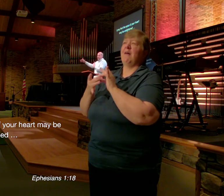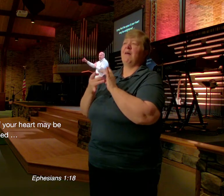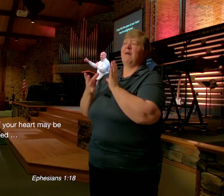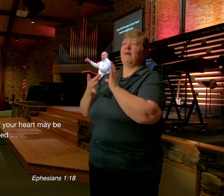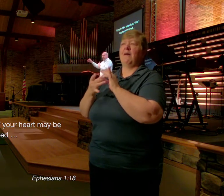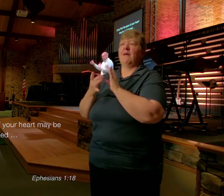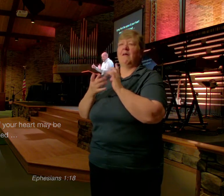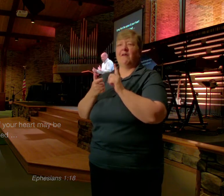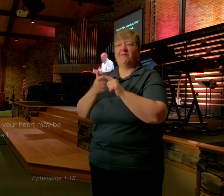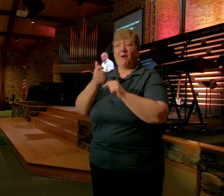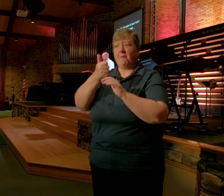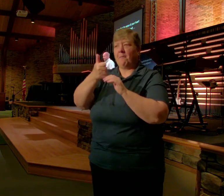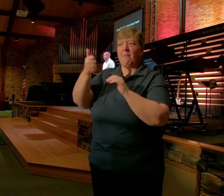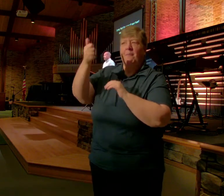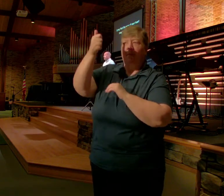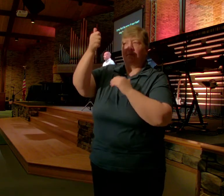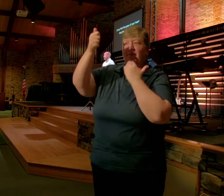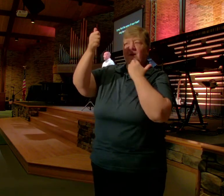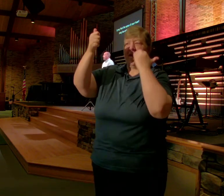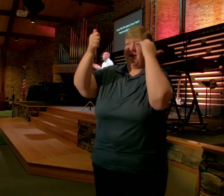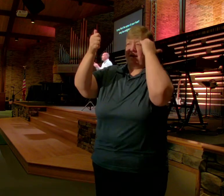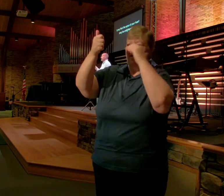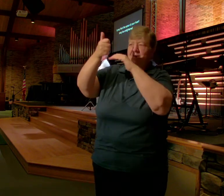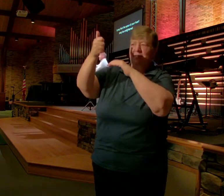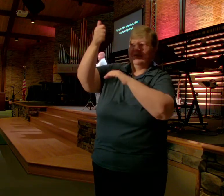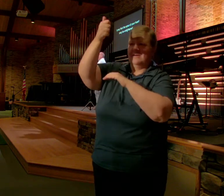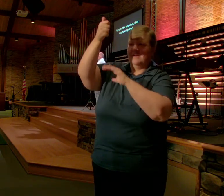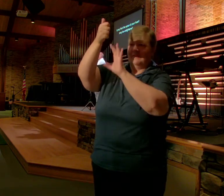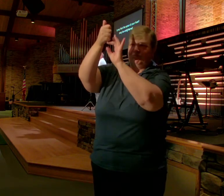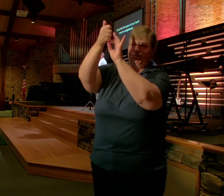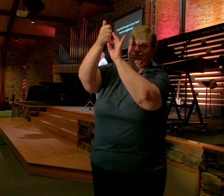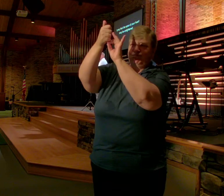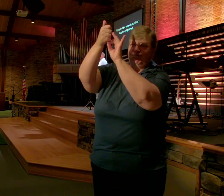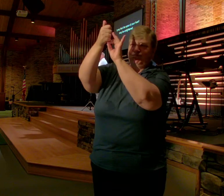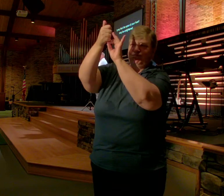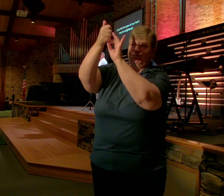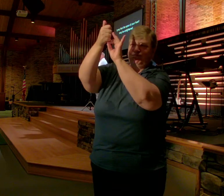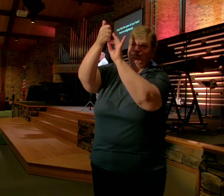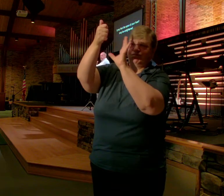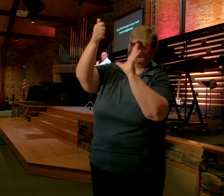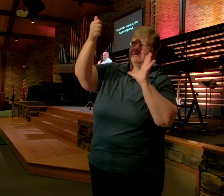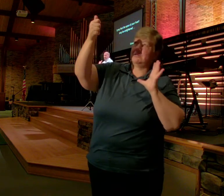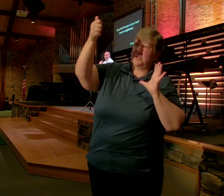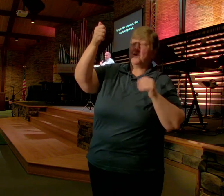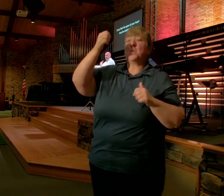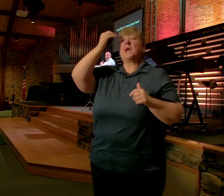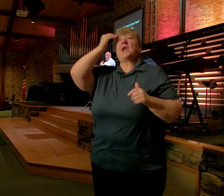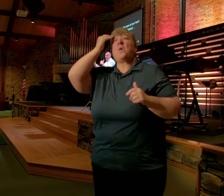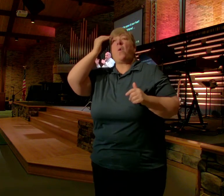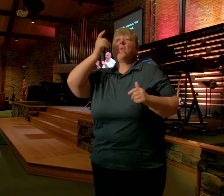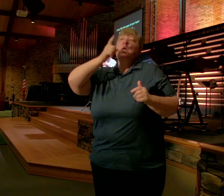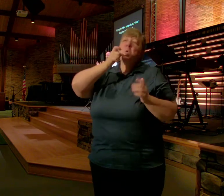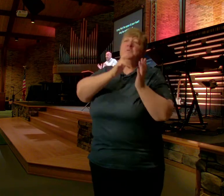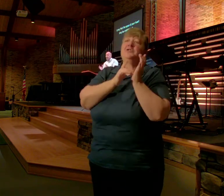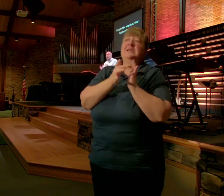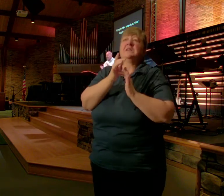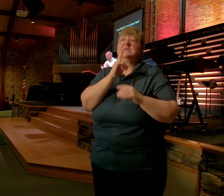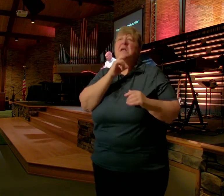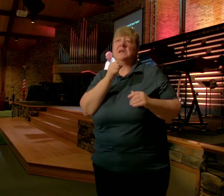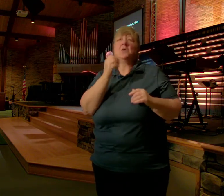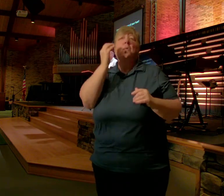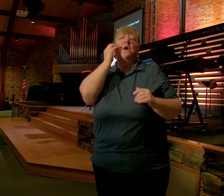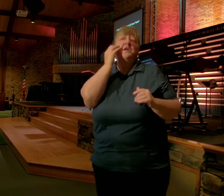Of the church You can know About Jesus But not know Him